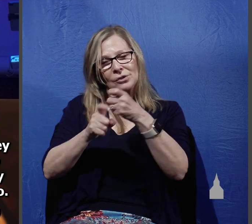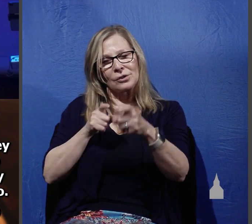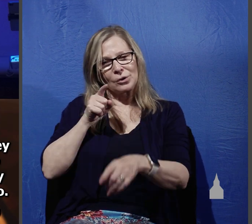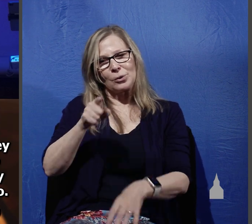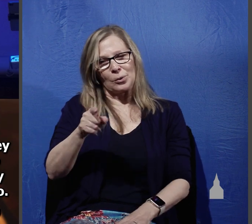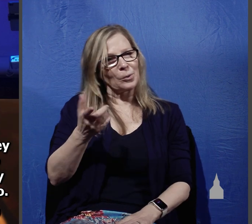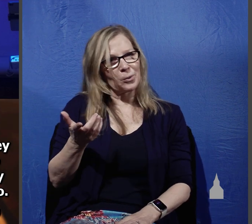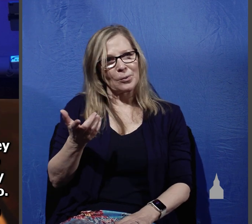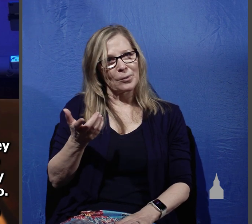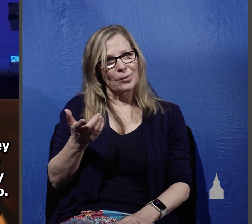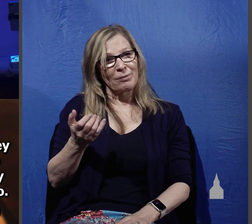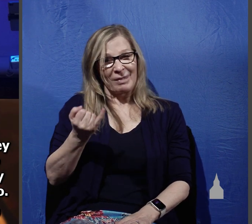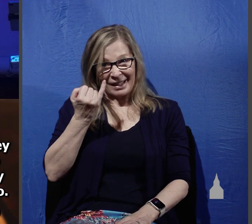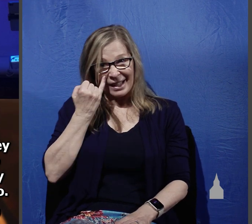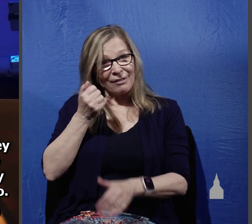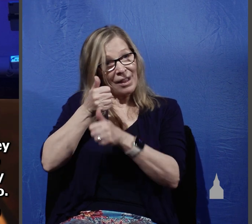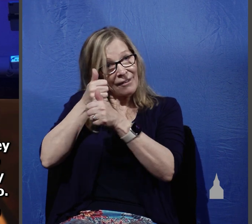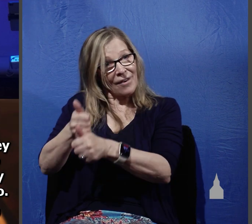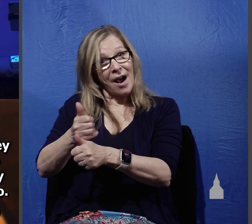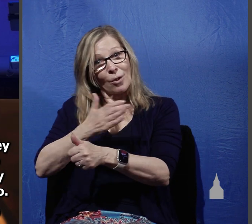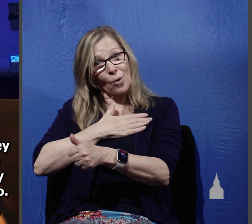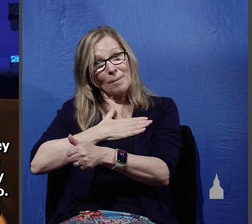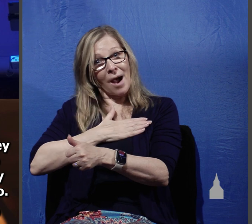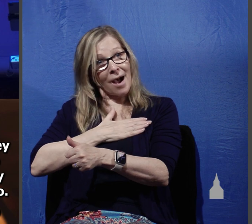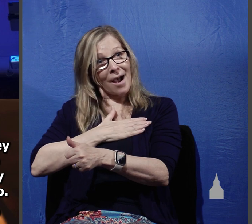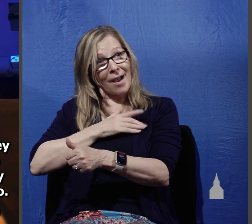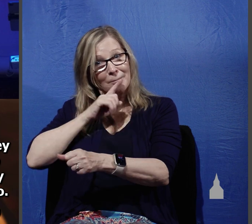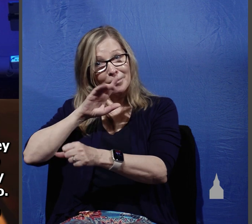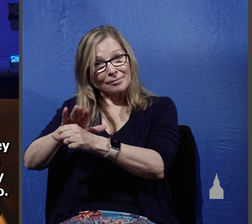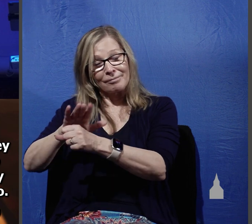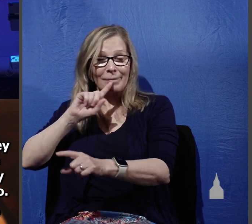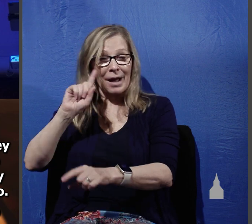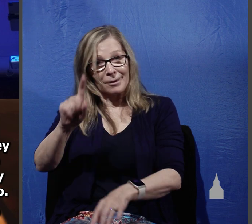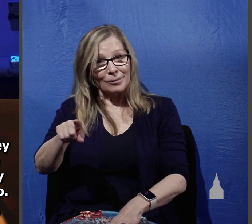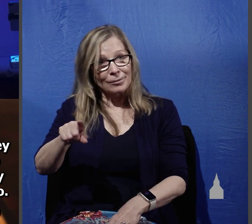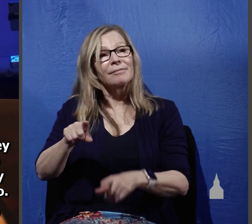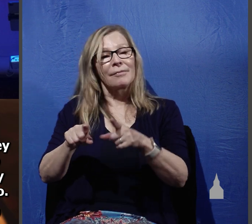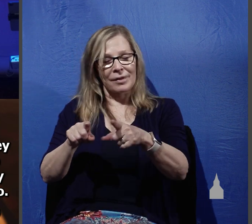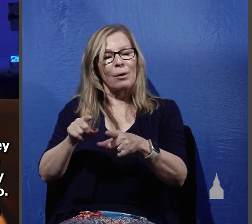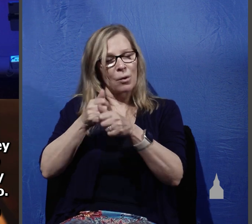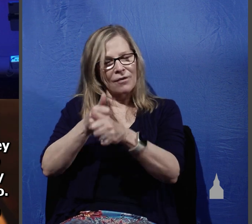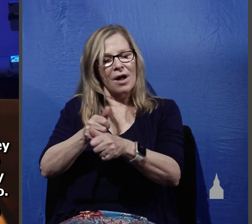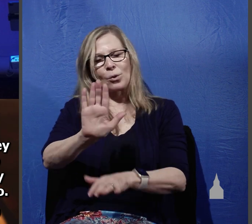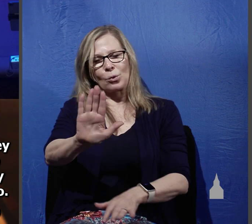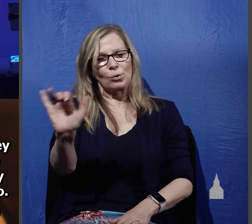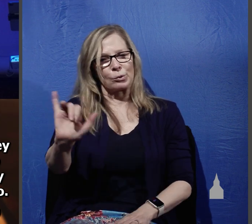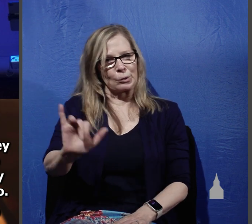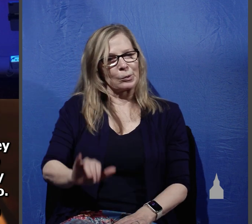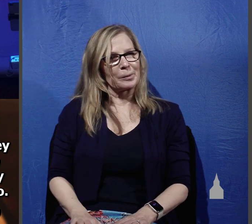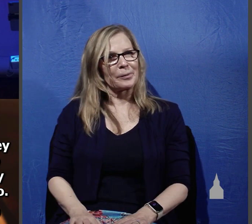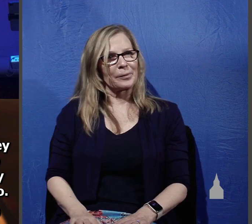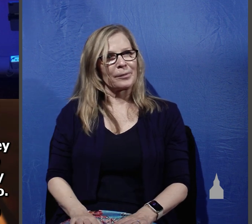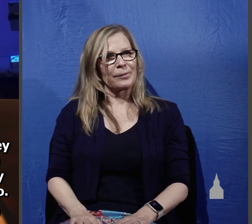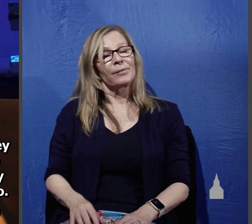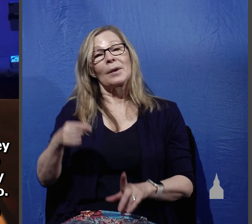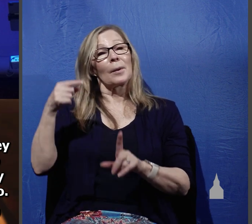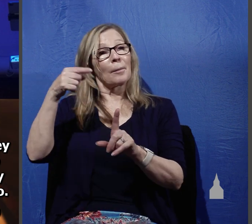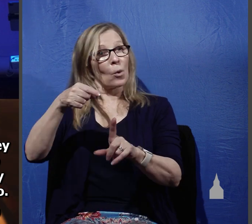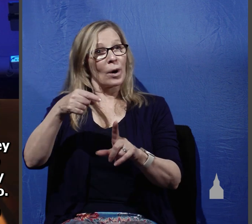if they kept my word they will keep yours also now the fact that unbelievers hate you